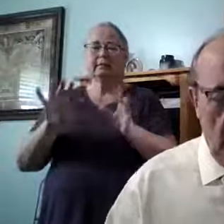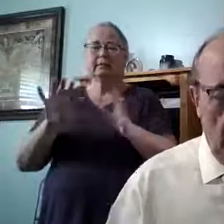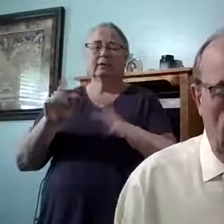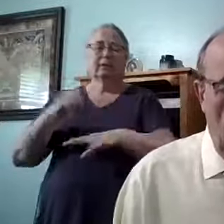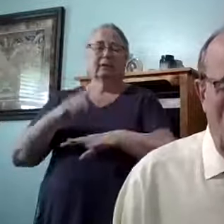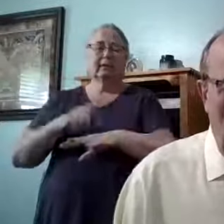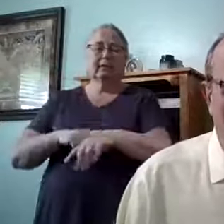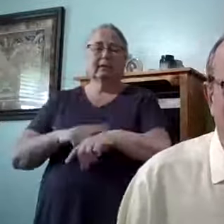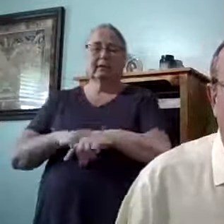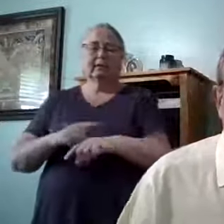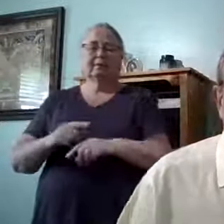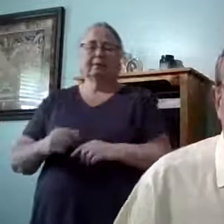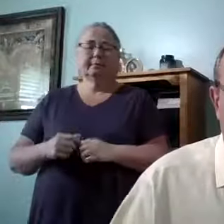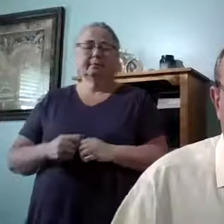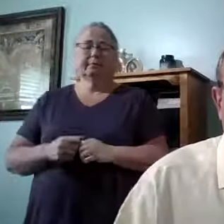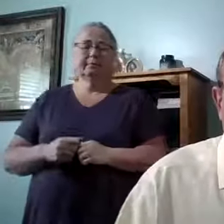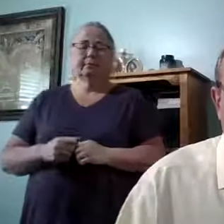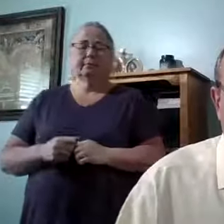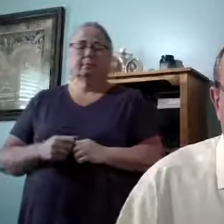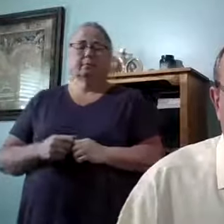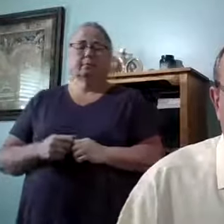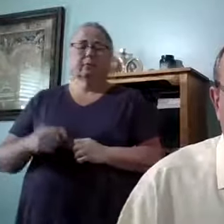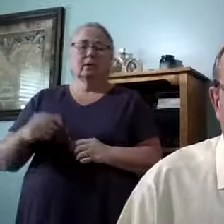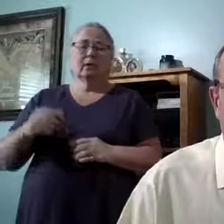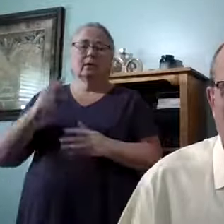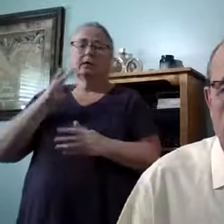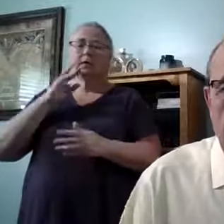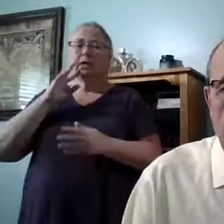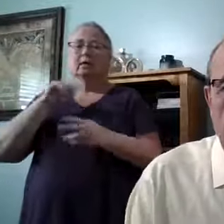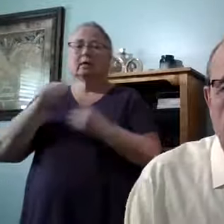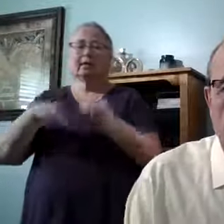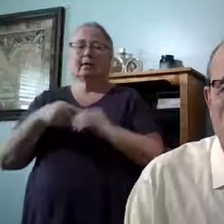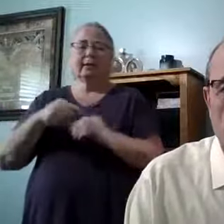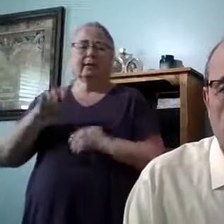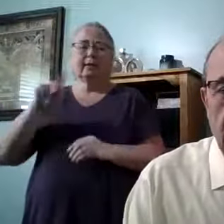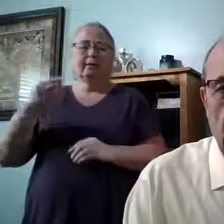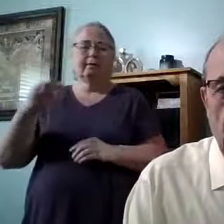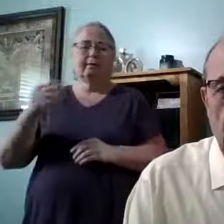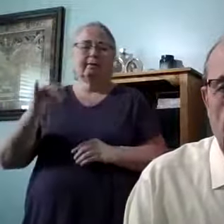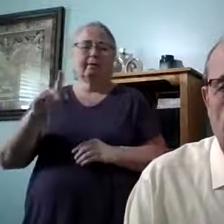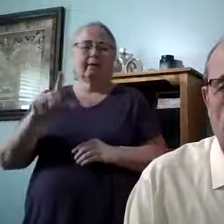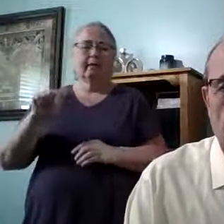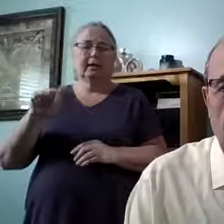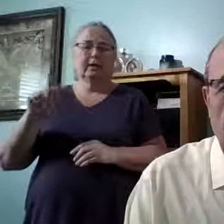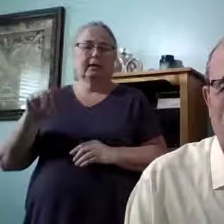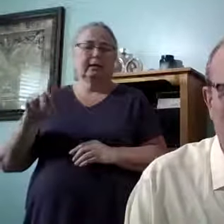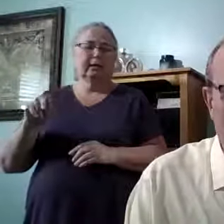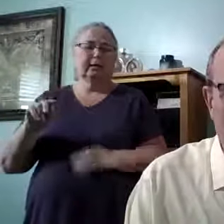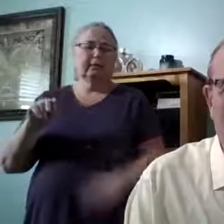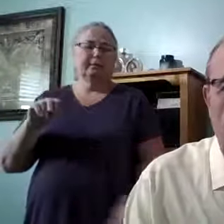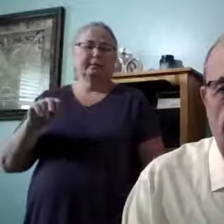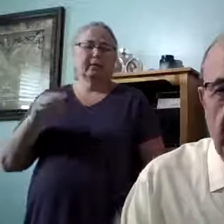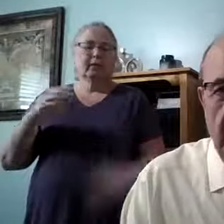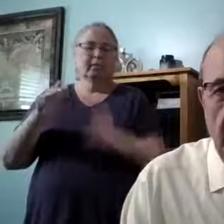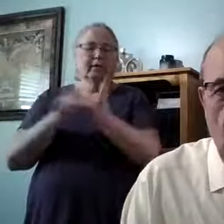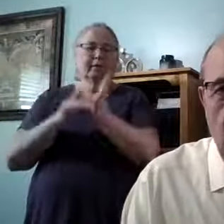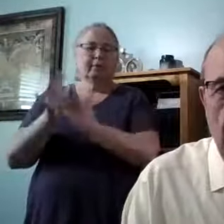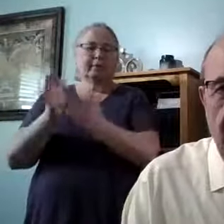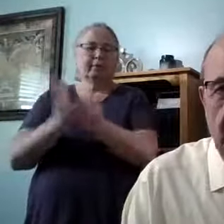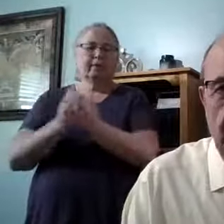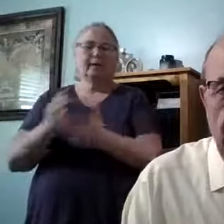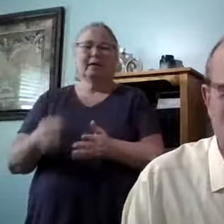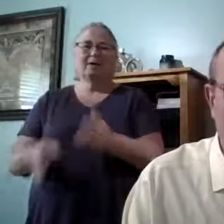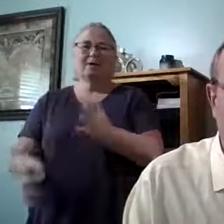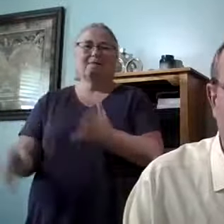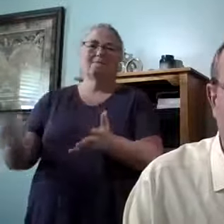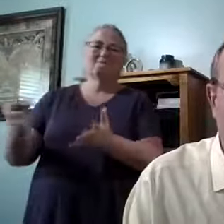we're going to talk about Philippians. So you could have a Bible, you could flip over